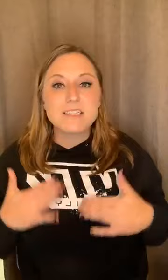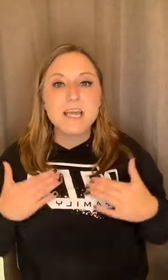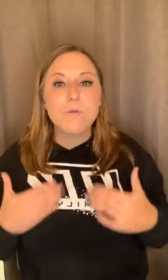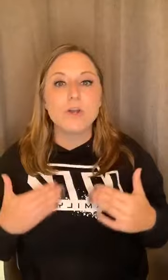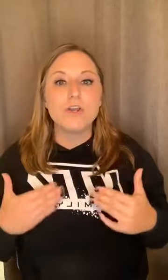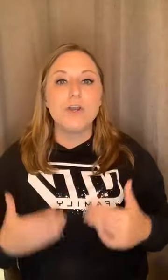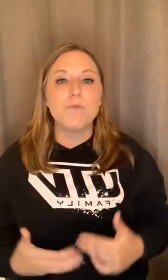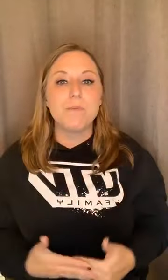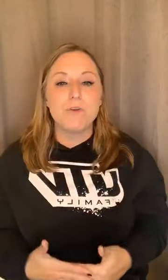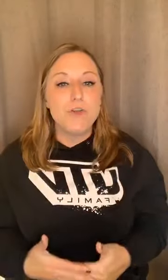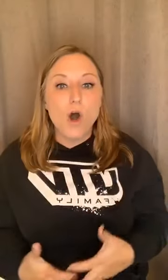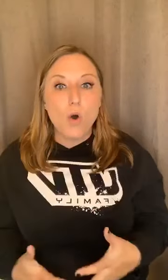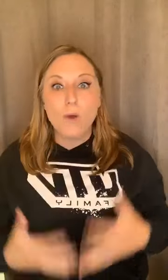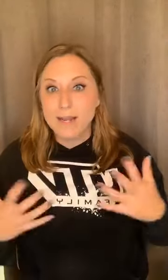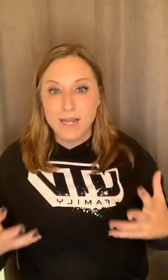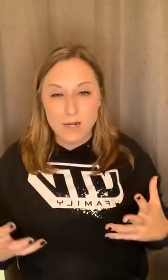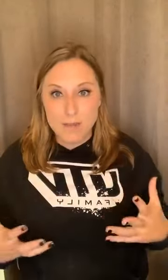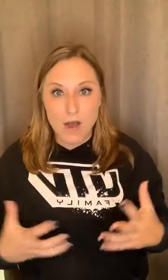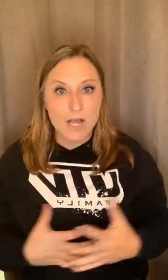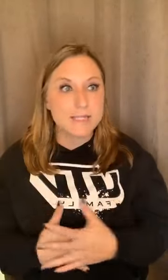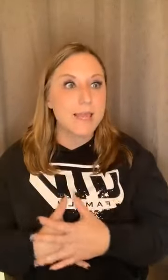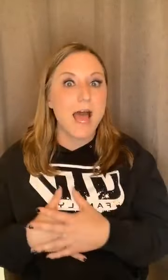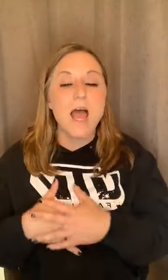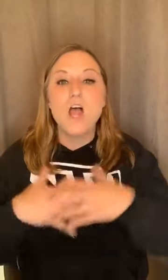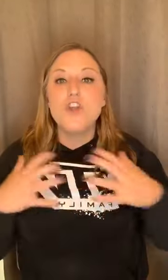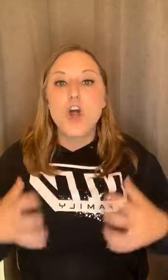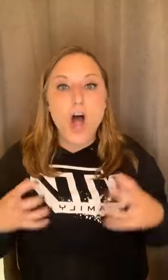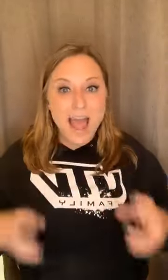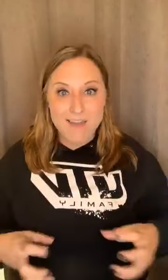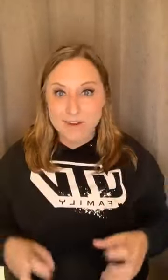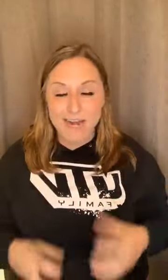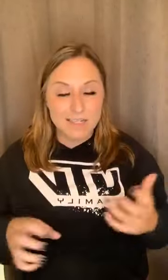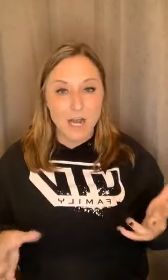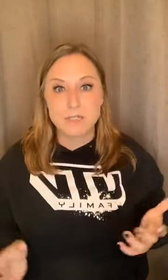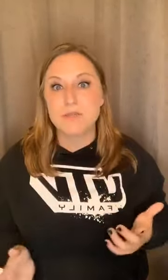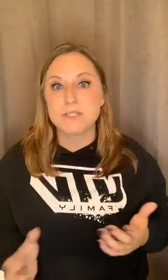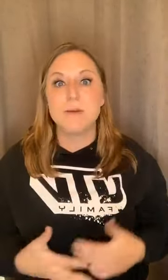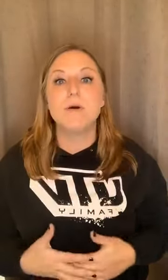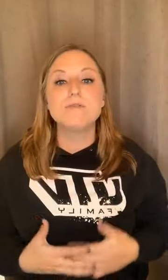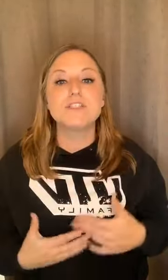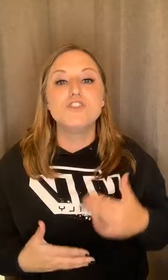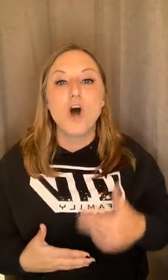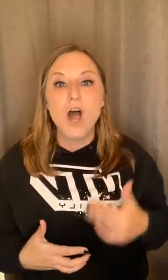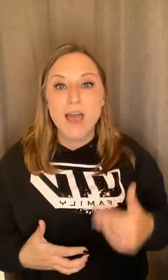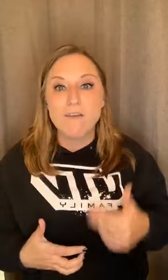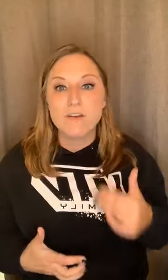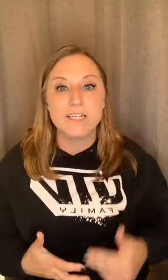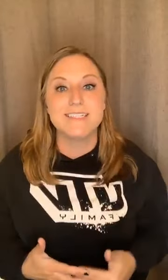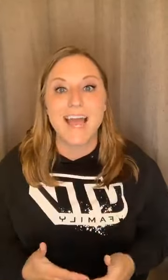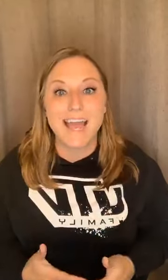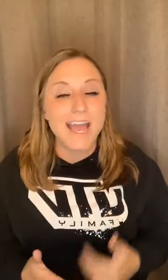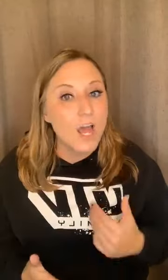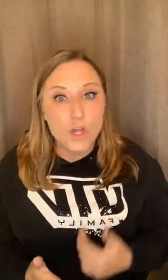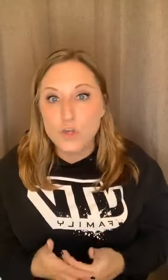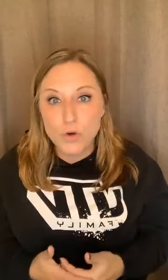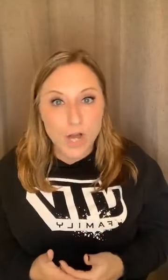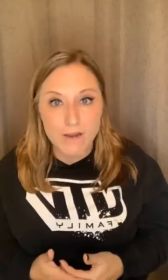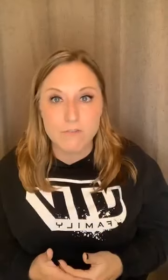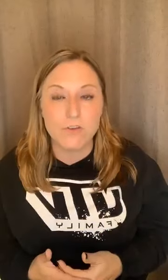thing I want you to know and hear me out is that not every, and I talked about this in my post is not every day. You're going to feel